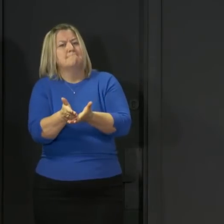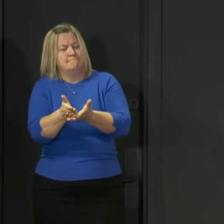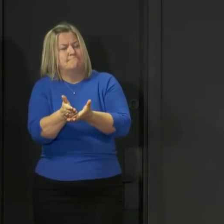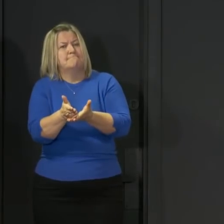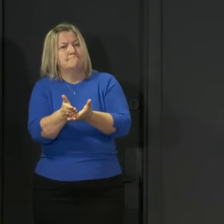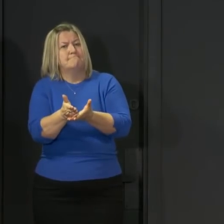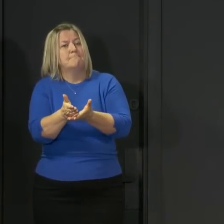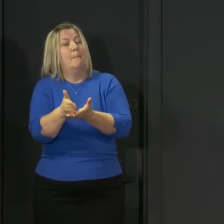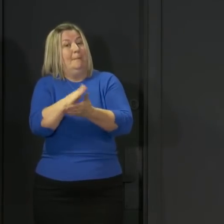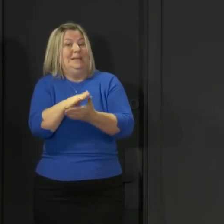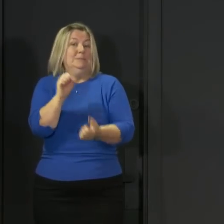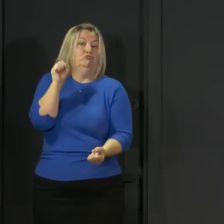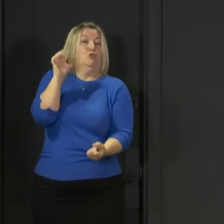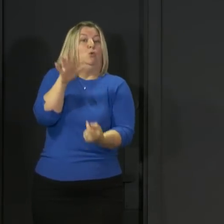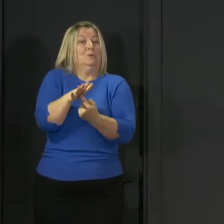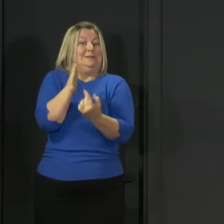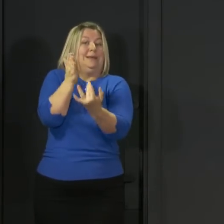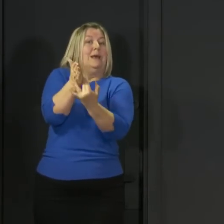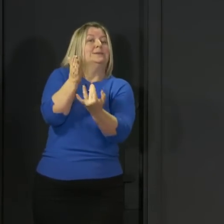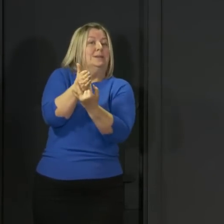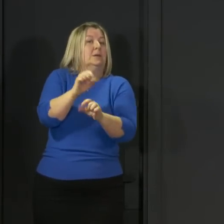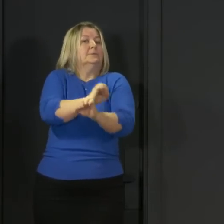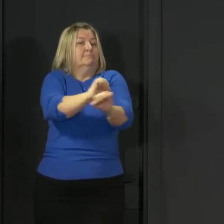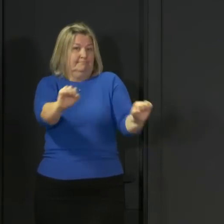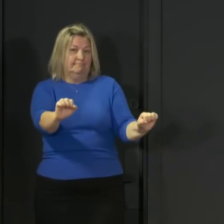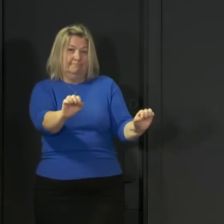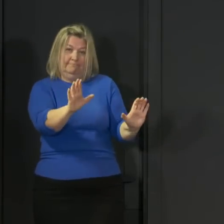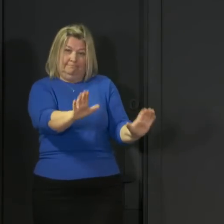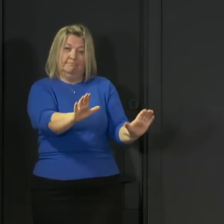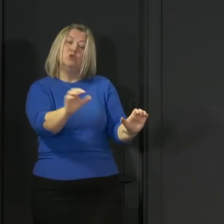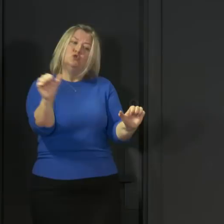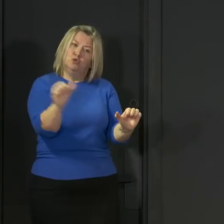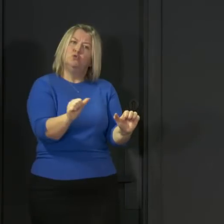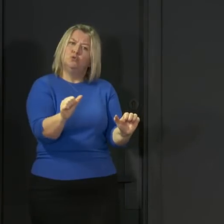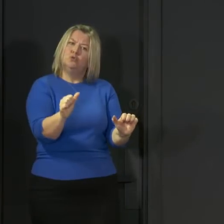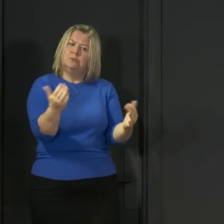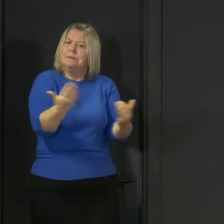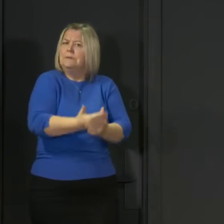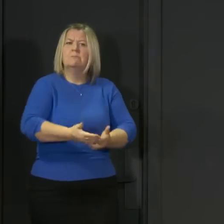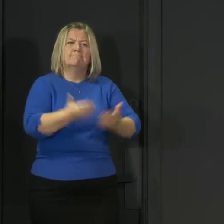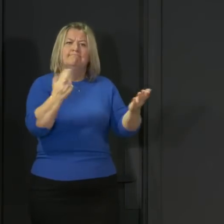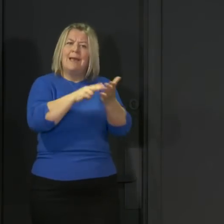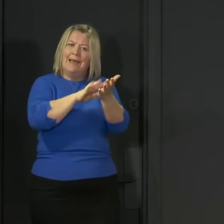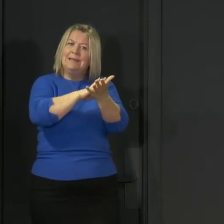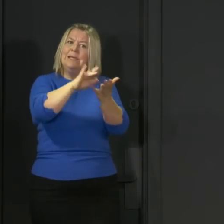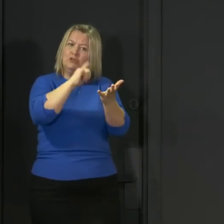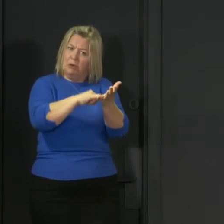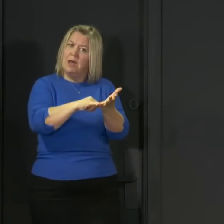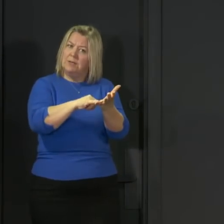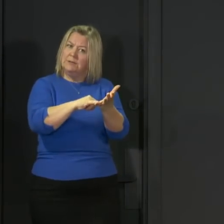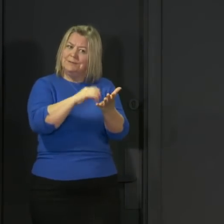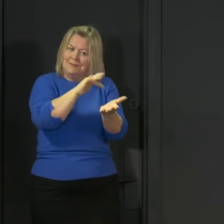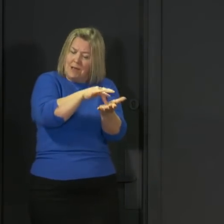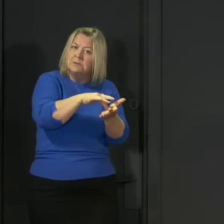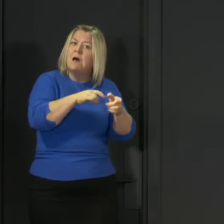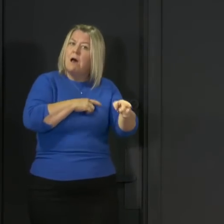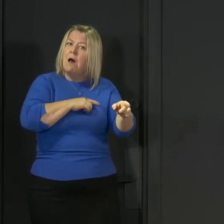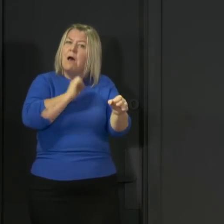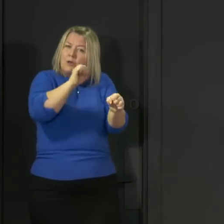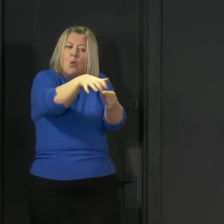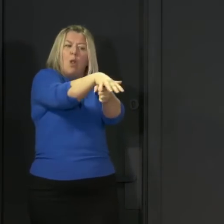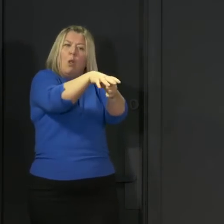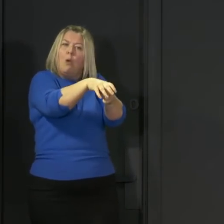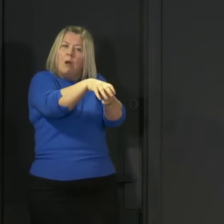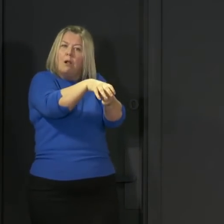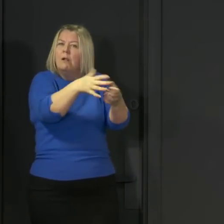priority access and should be accessible to care and health service staff at NHS facilities within the local area. So that